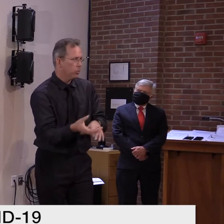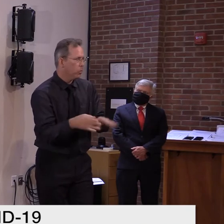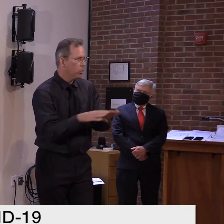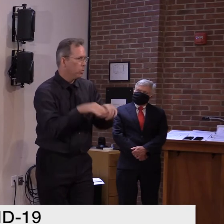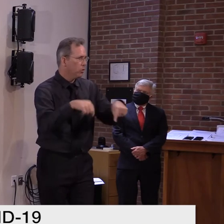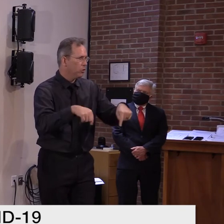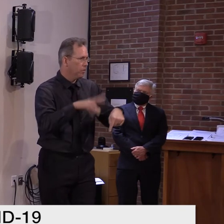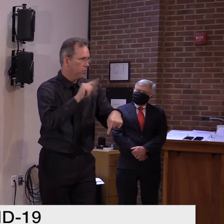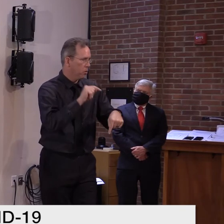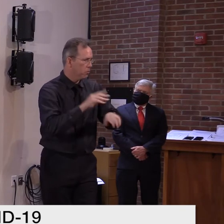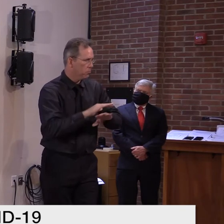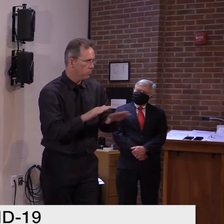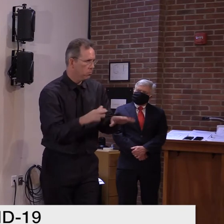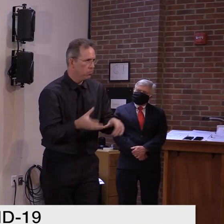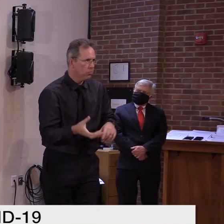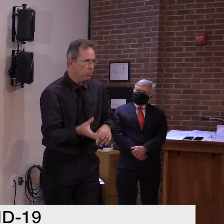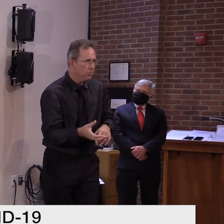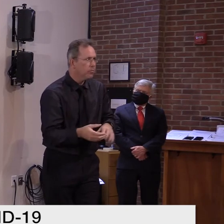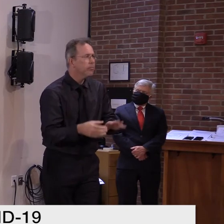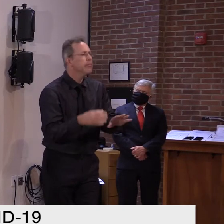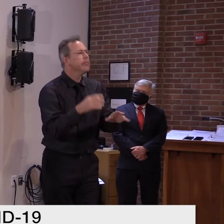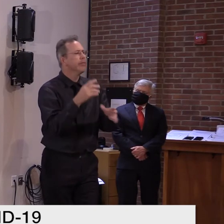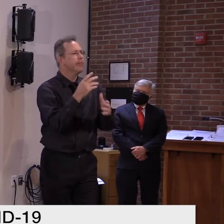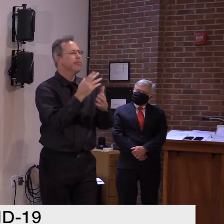and I also, and it is part of the executive order.